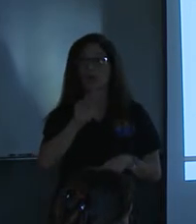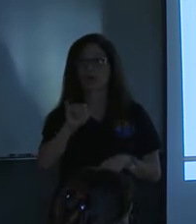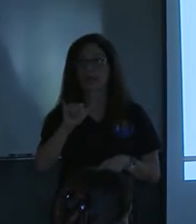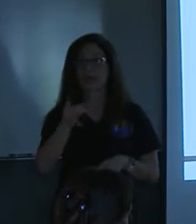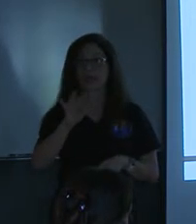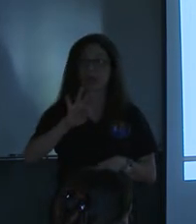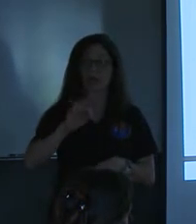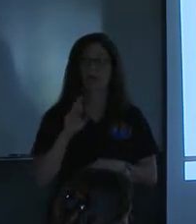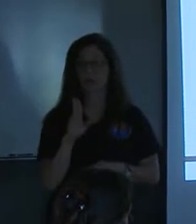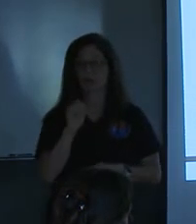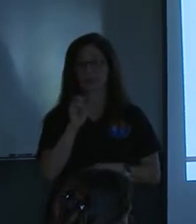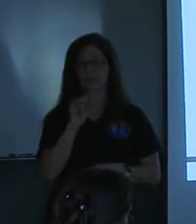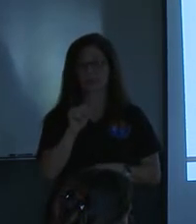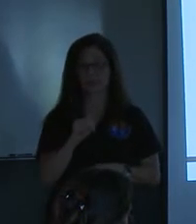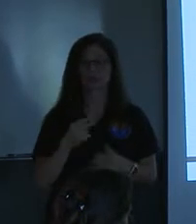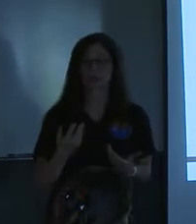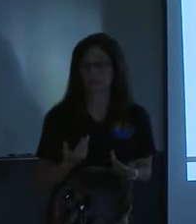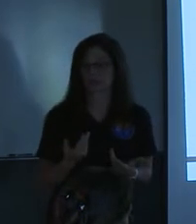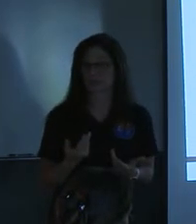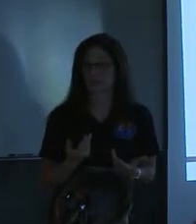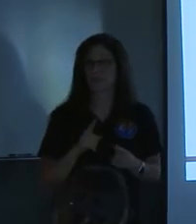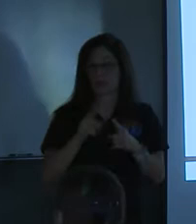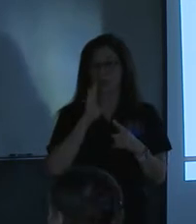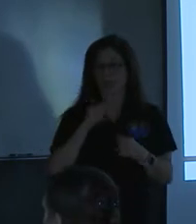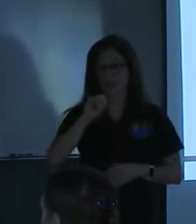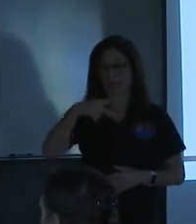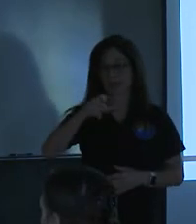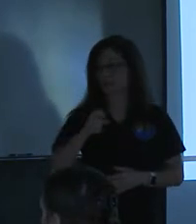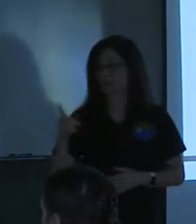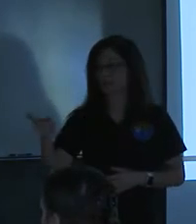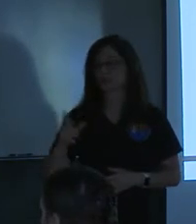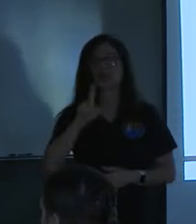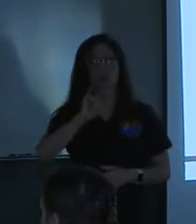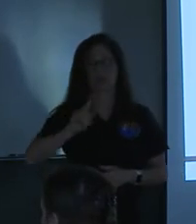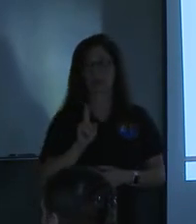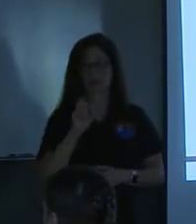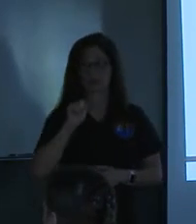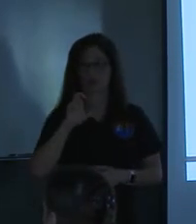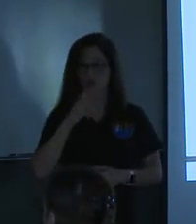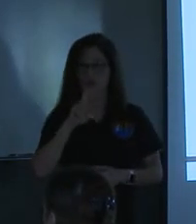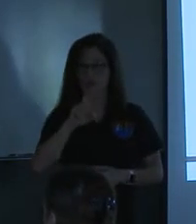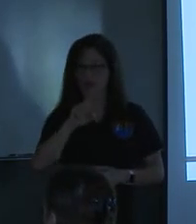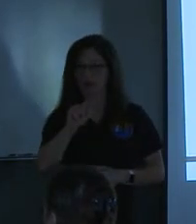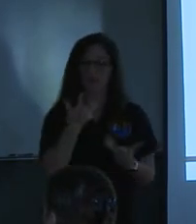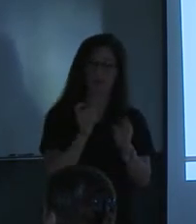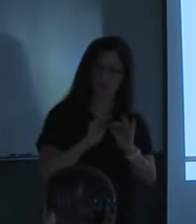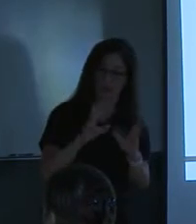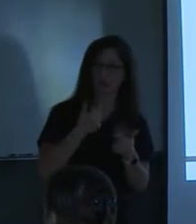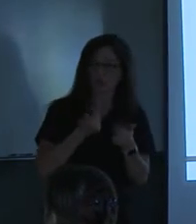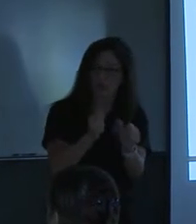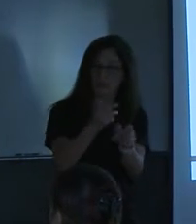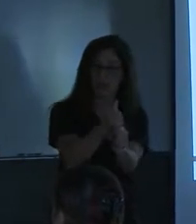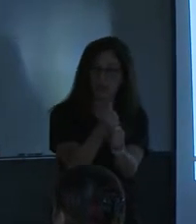basin. But, uh, you know, we're going to have. Well, let's just be clear. So they, we attempted to get easements